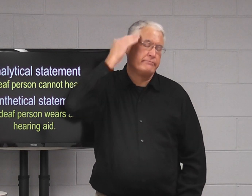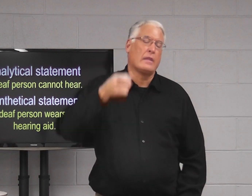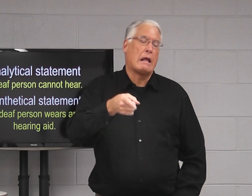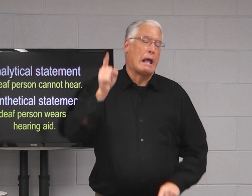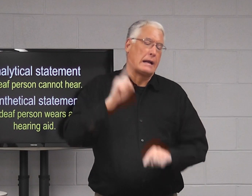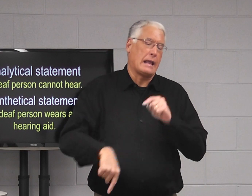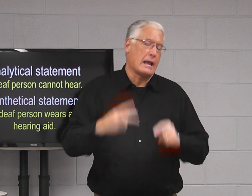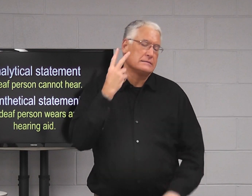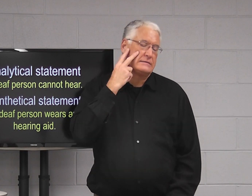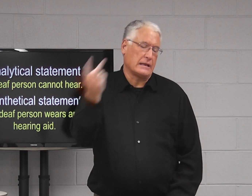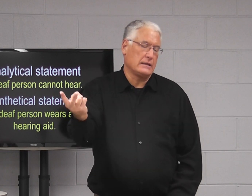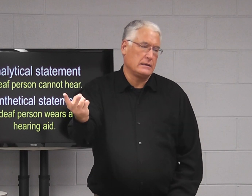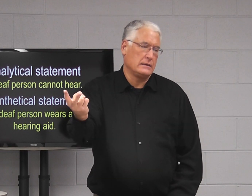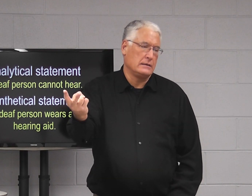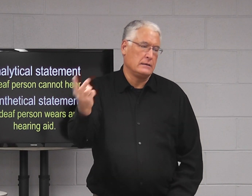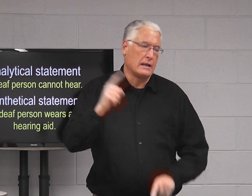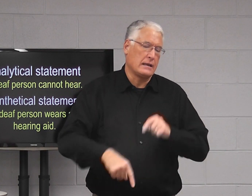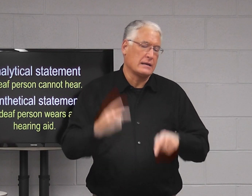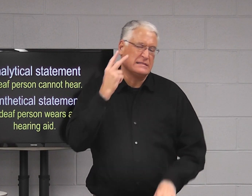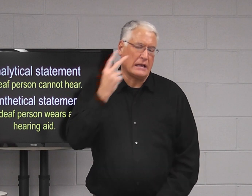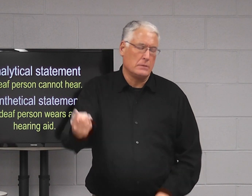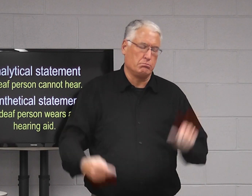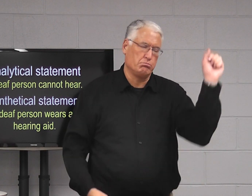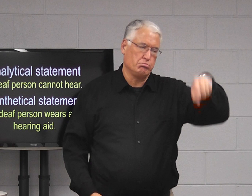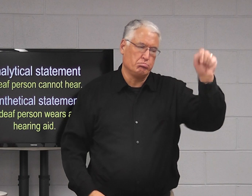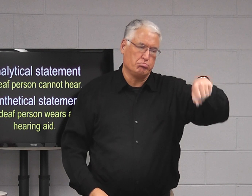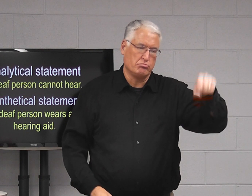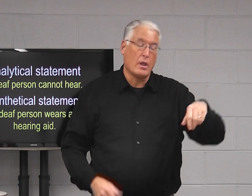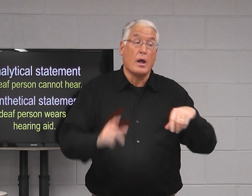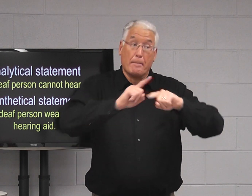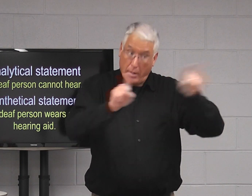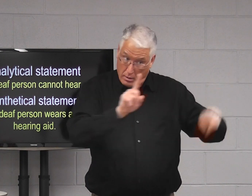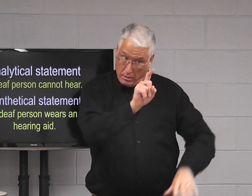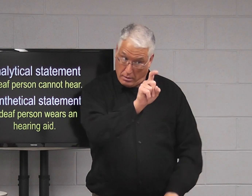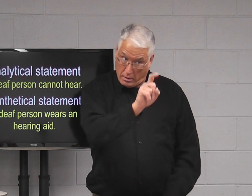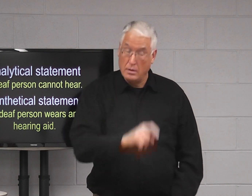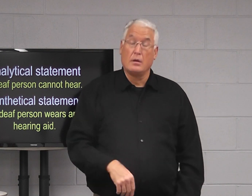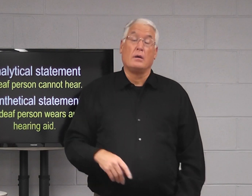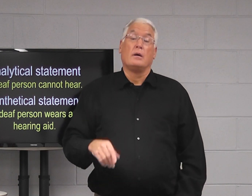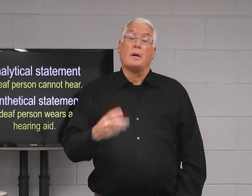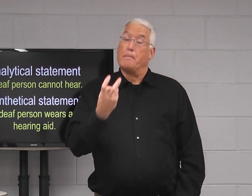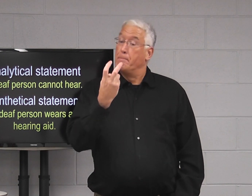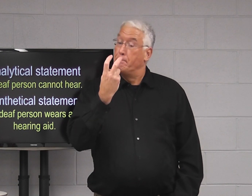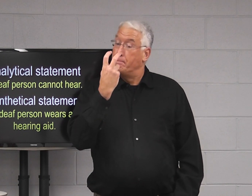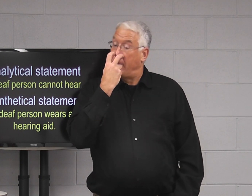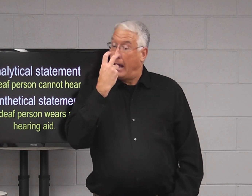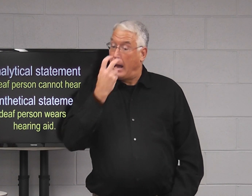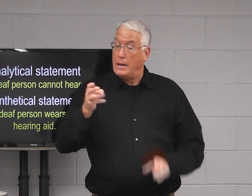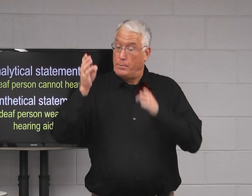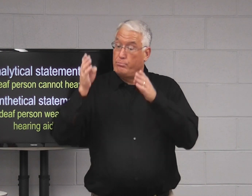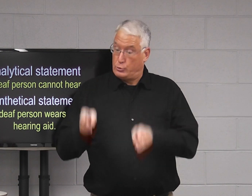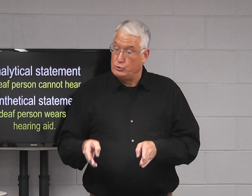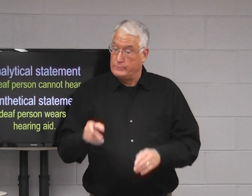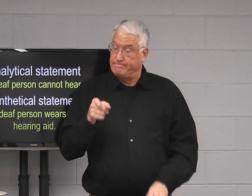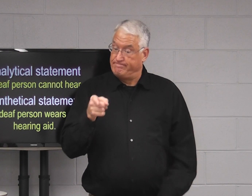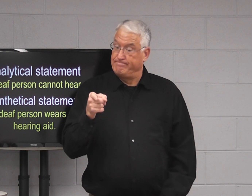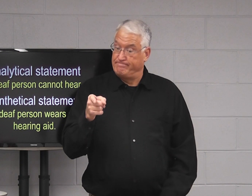We can assume and know that they can't see. But, does a blind person